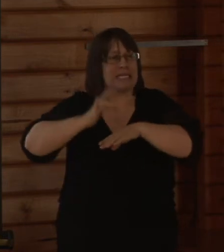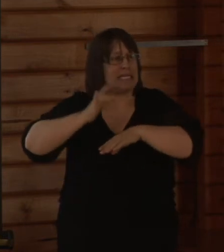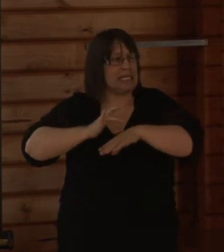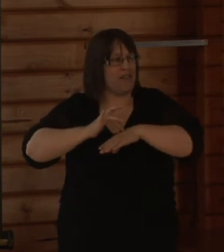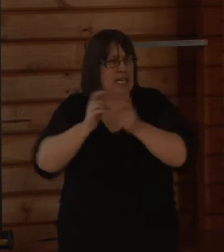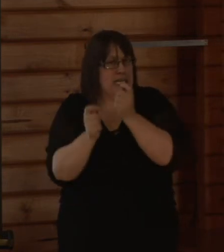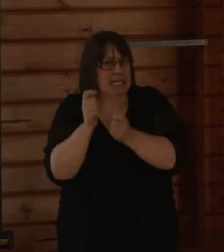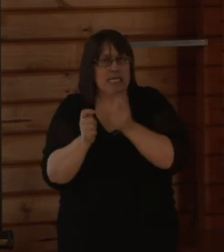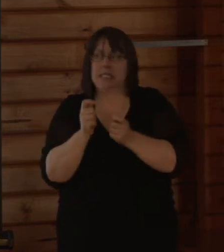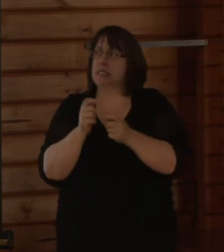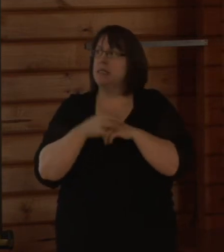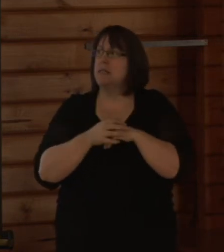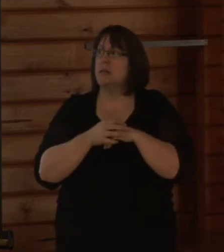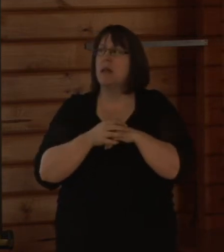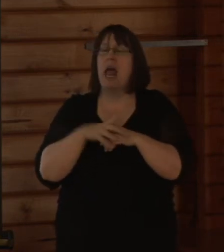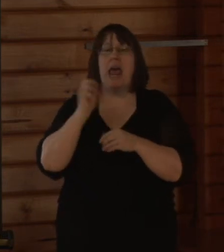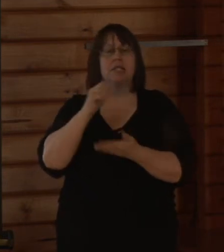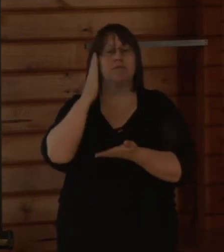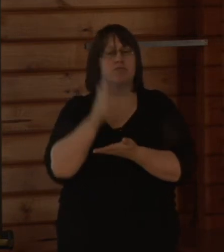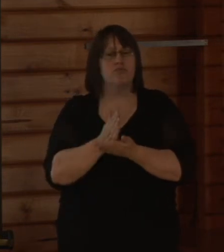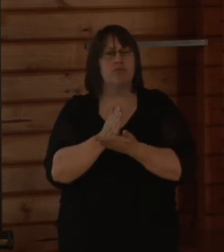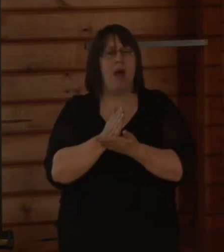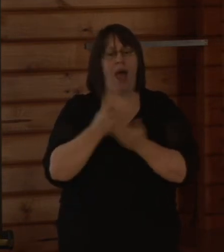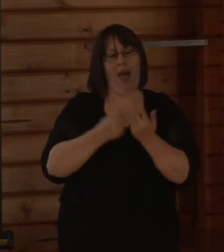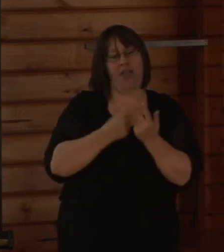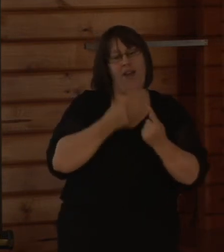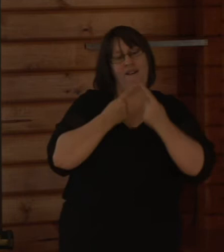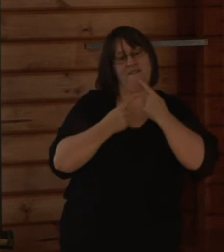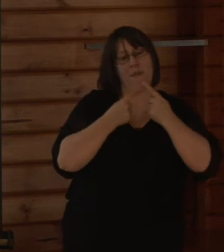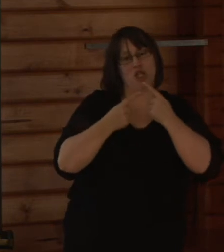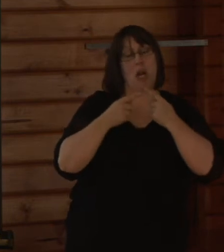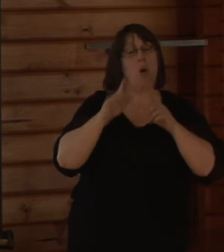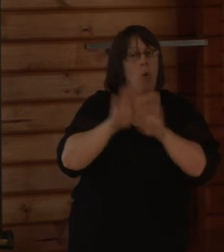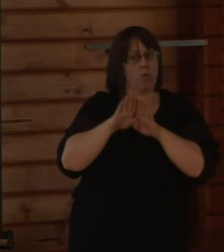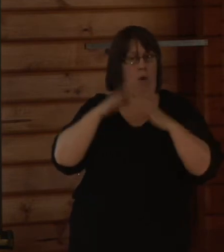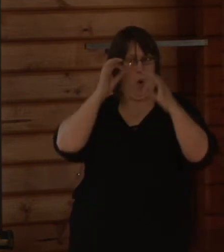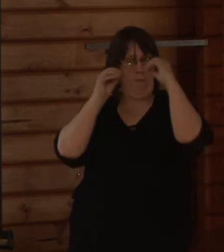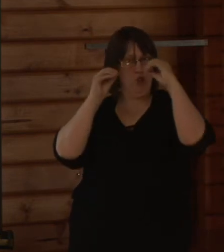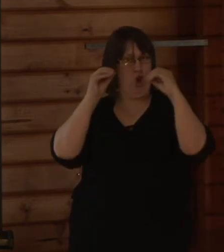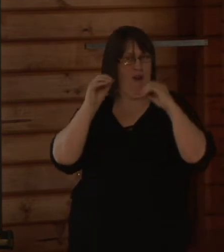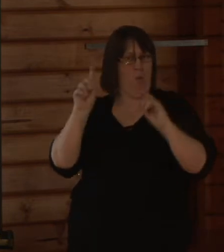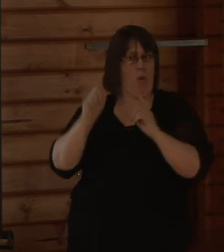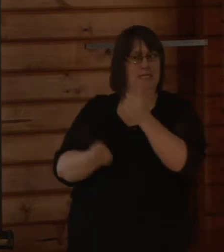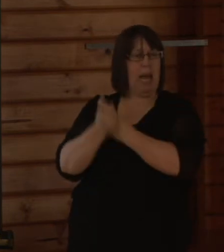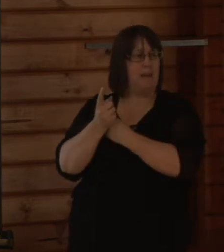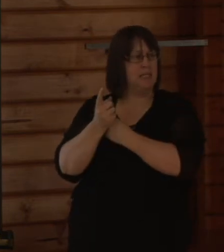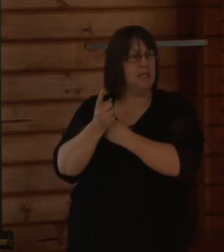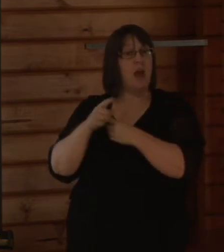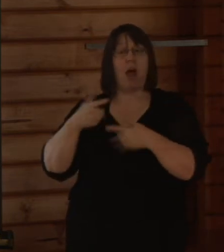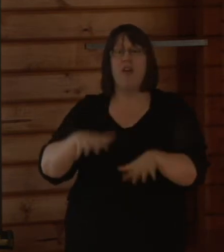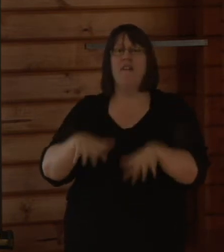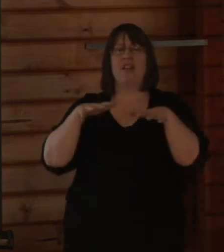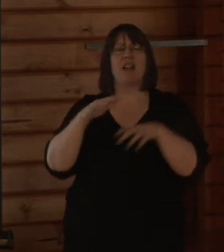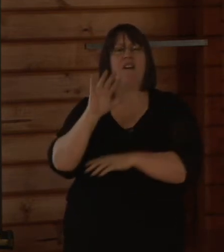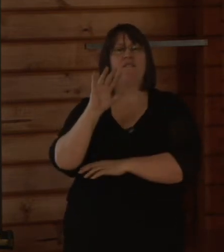and through validation against observed flooding. The flood event from the 4th and